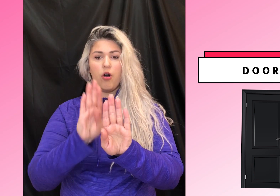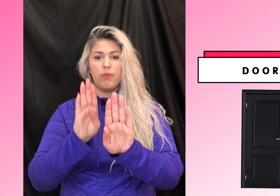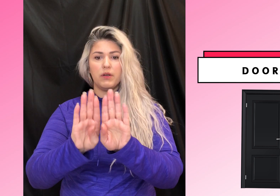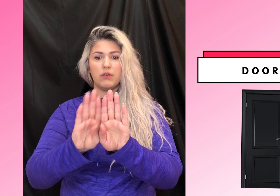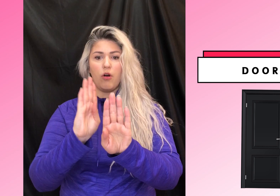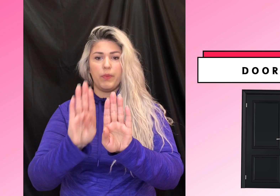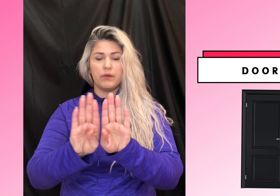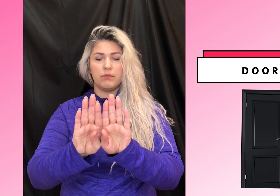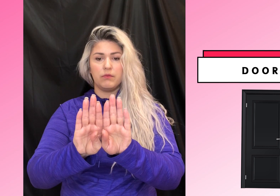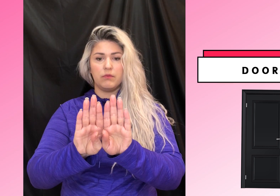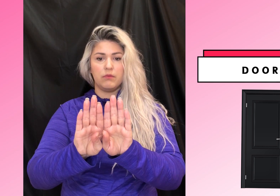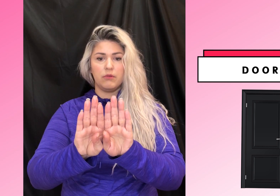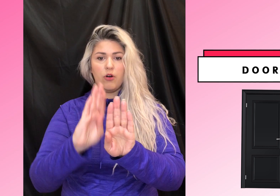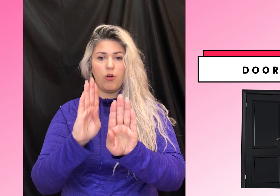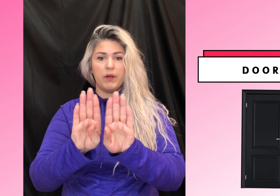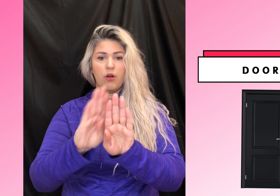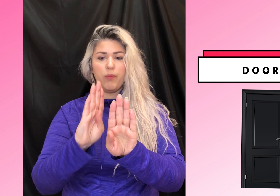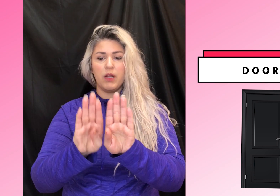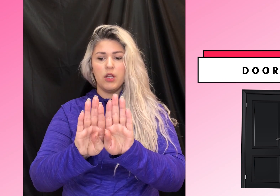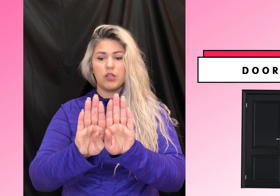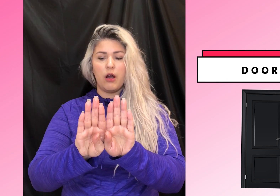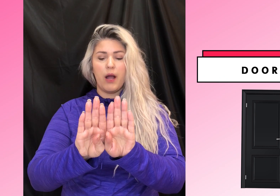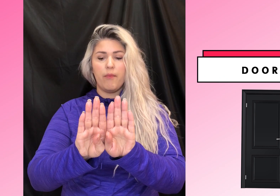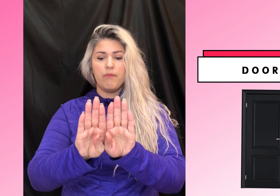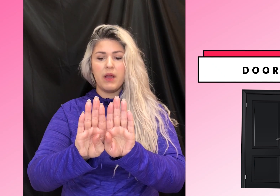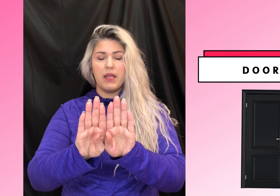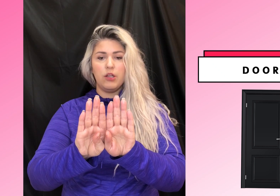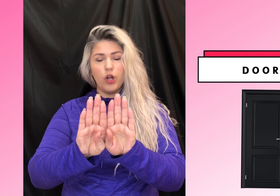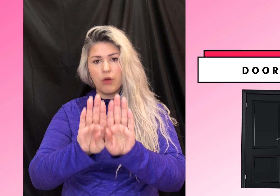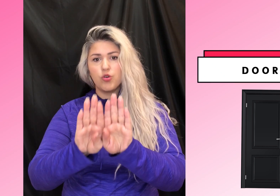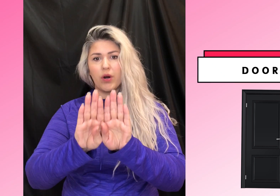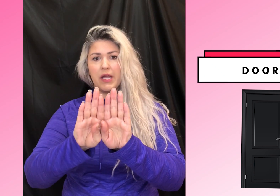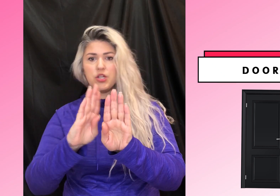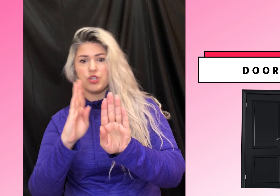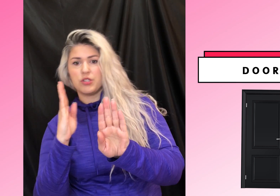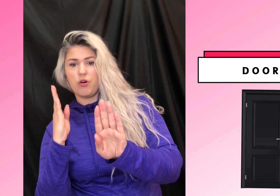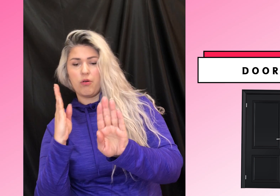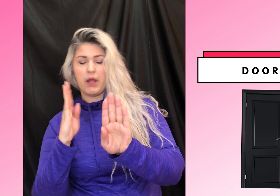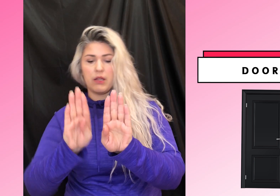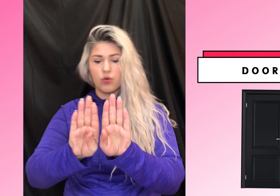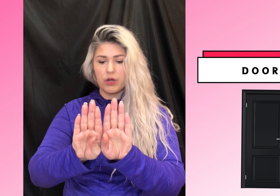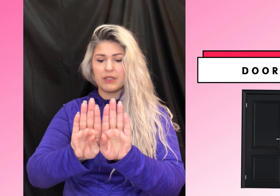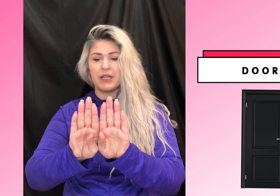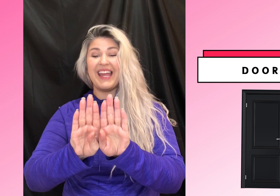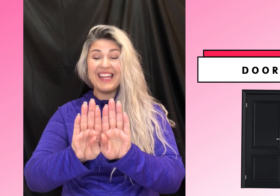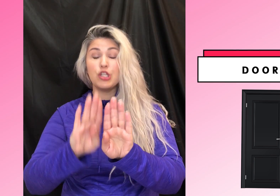open, open, open, open. So I'm, you know how door hinges doors hinge